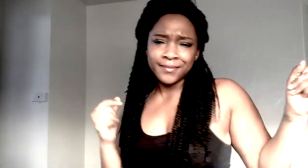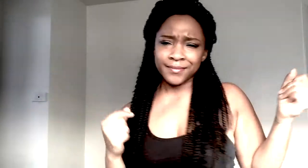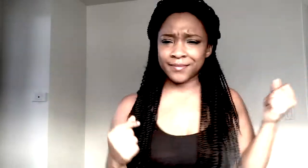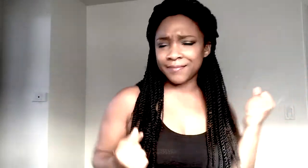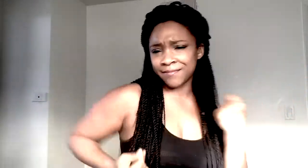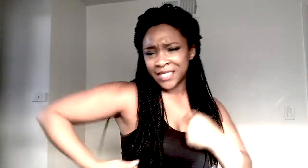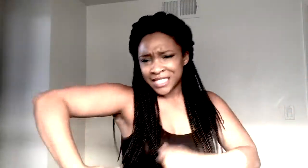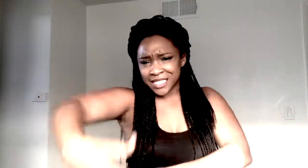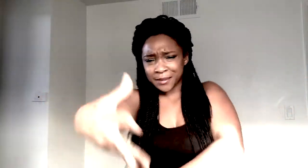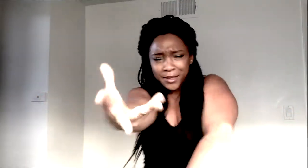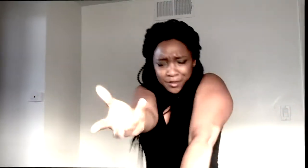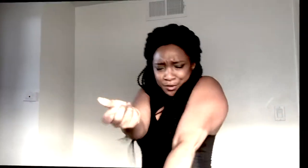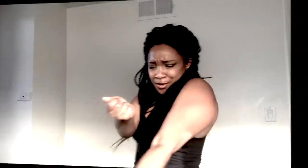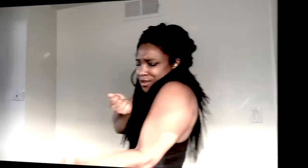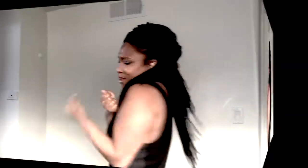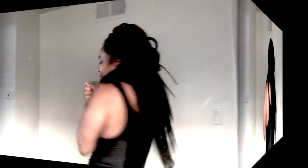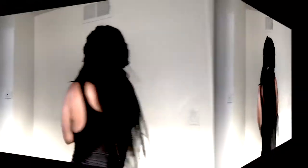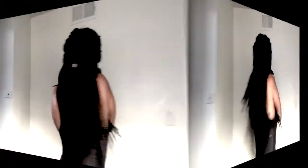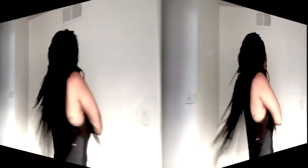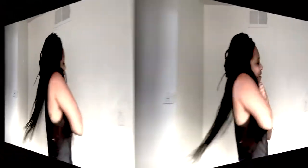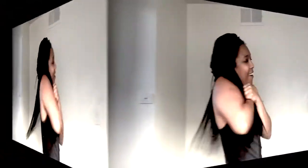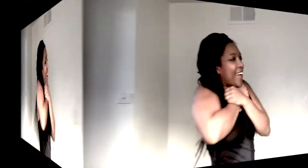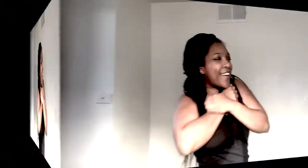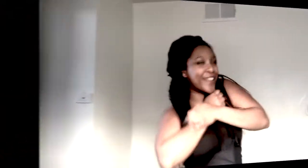Take me into your loving arms